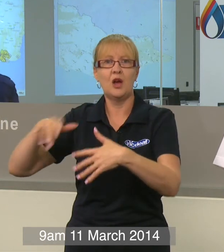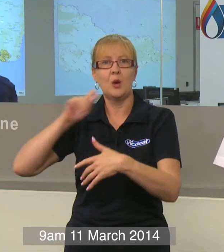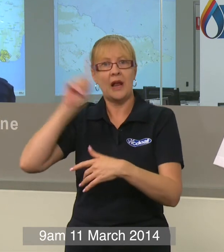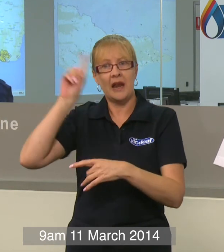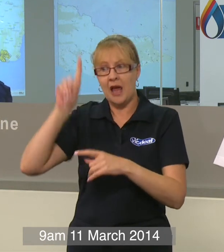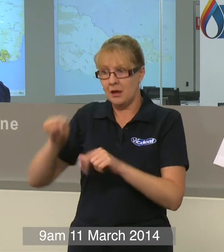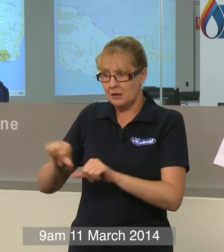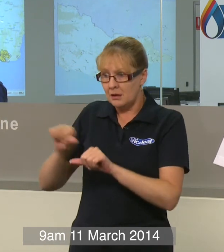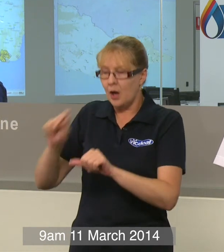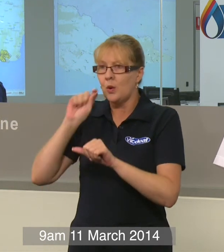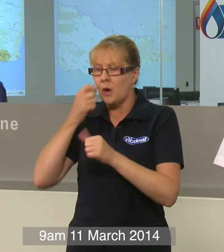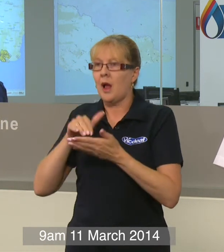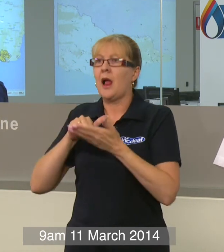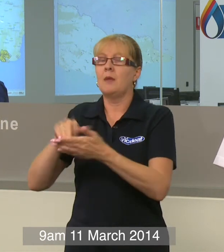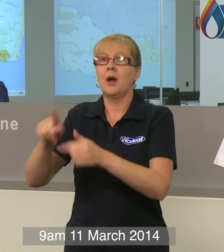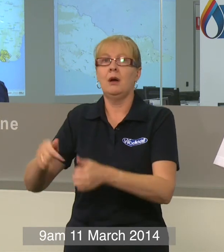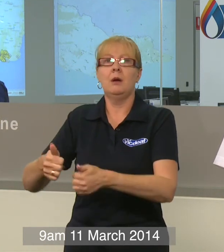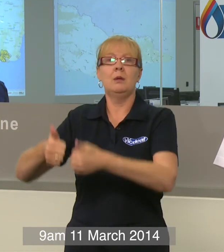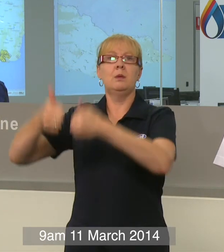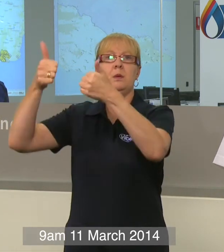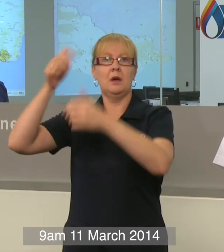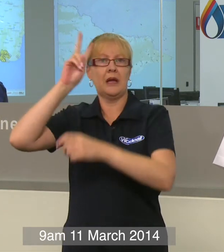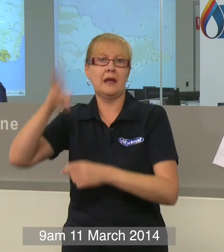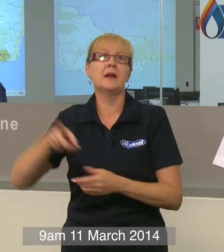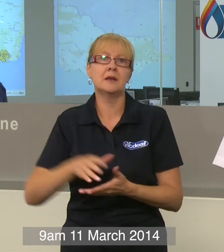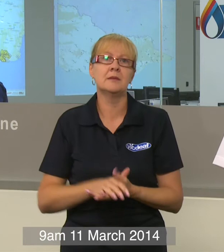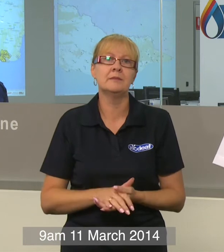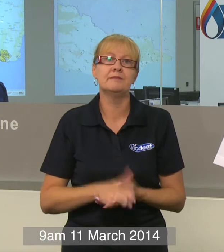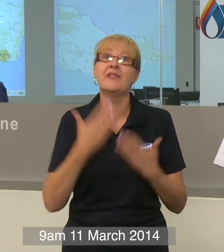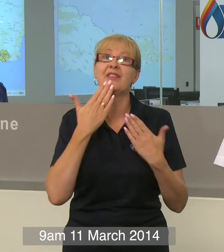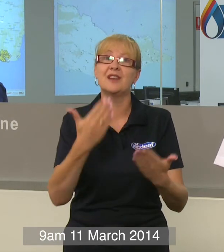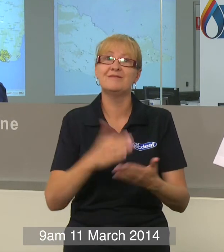now to work with that community to get them back to where they should be. So thank you.